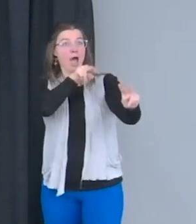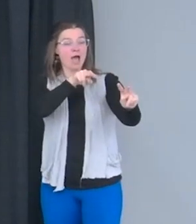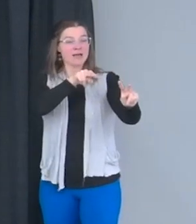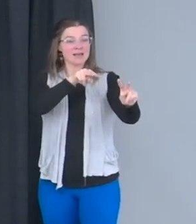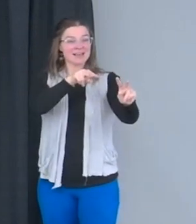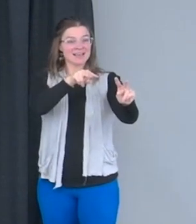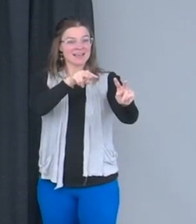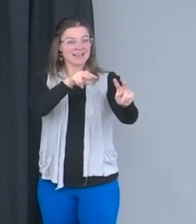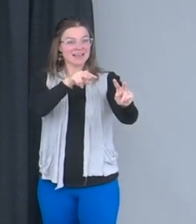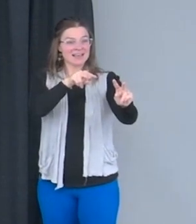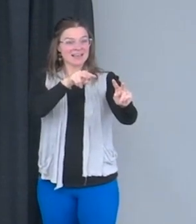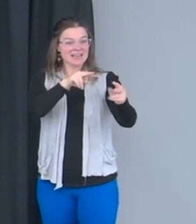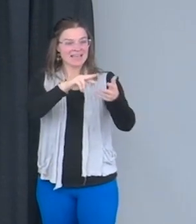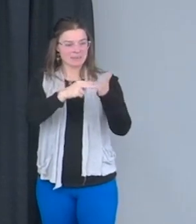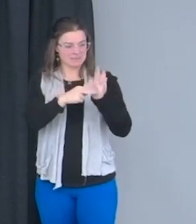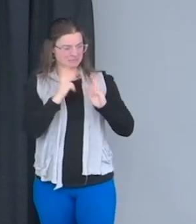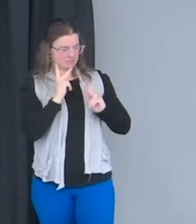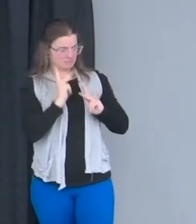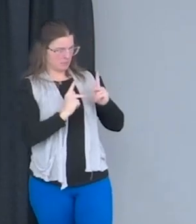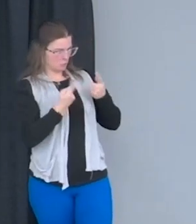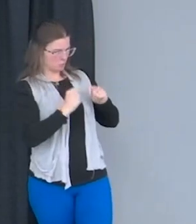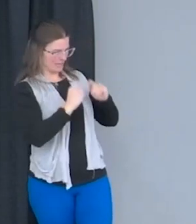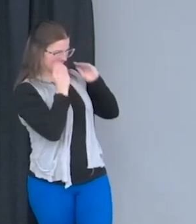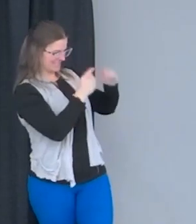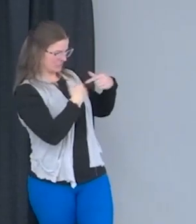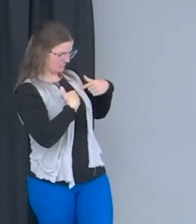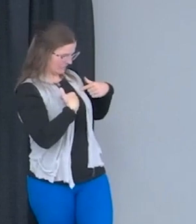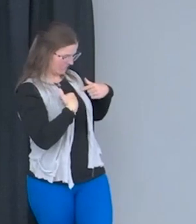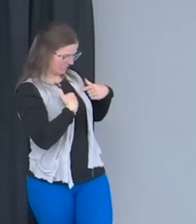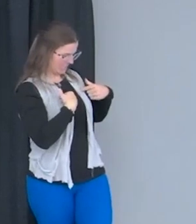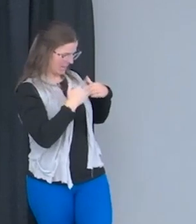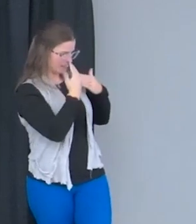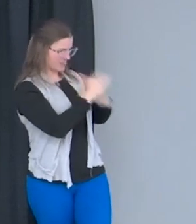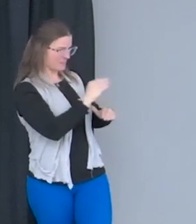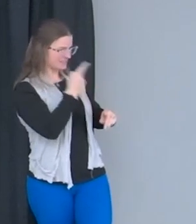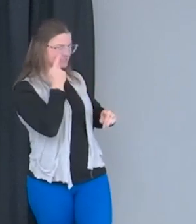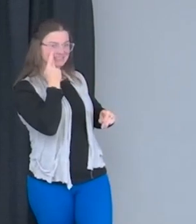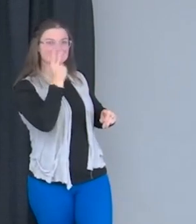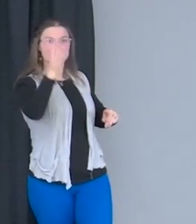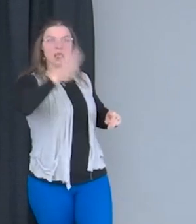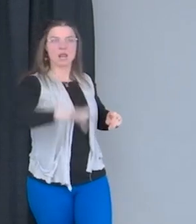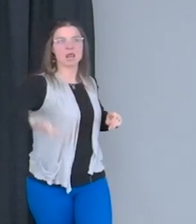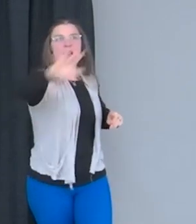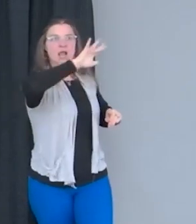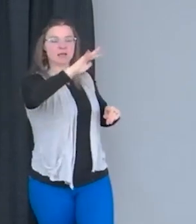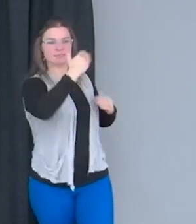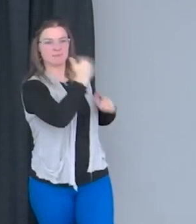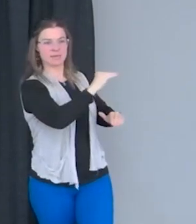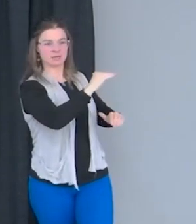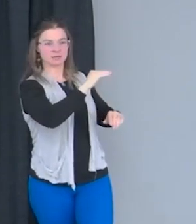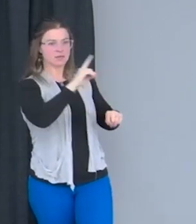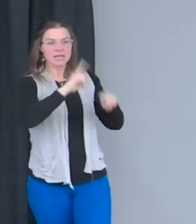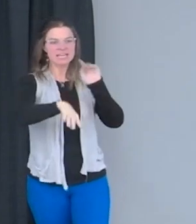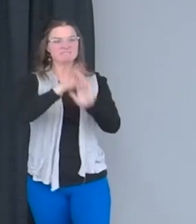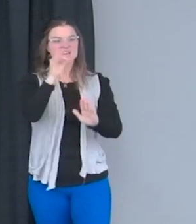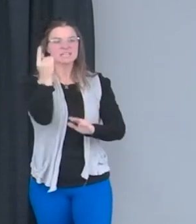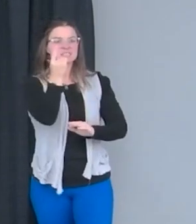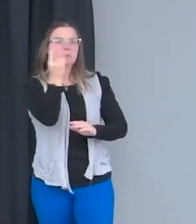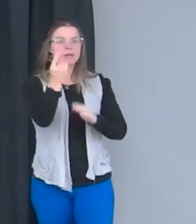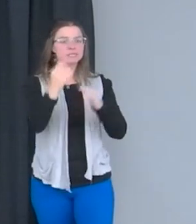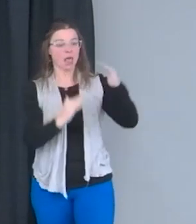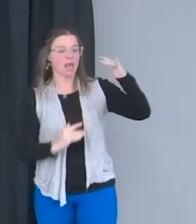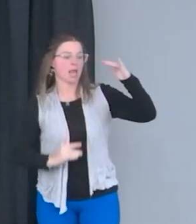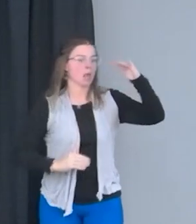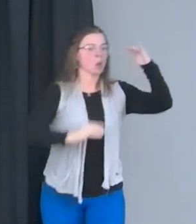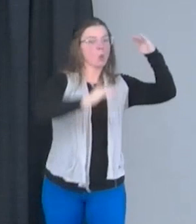there, then the people that are trying to teach me to be more can only limit me to what they see. And if they couldn't find representation for me, then